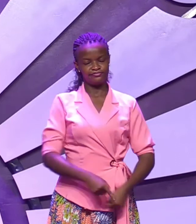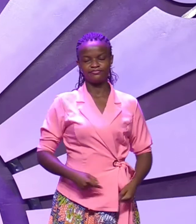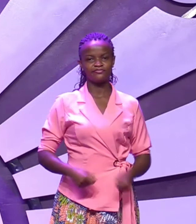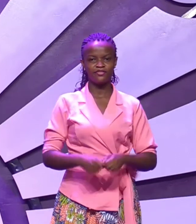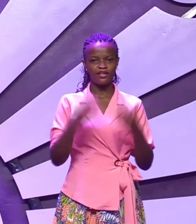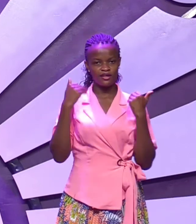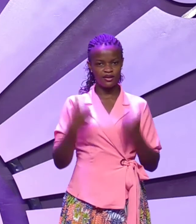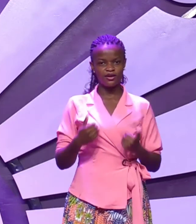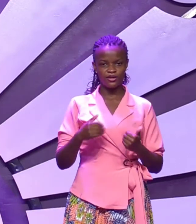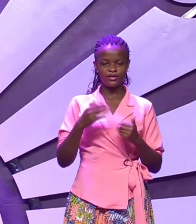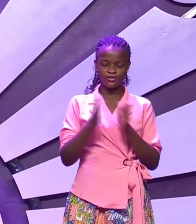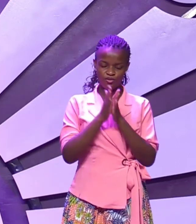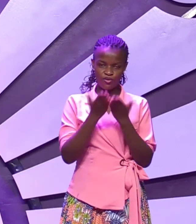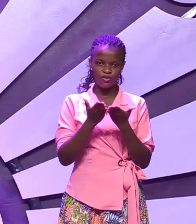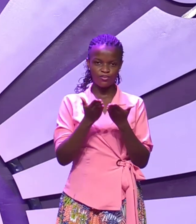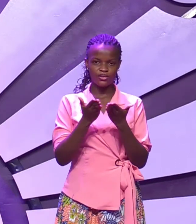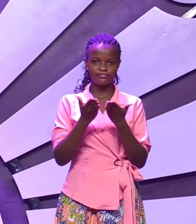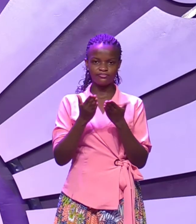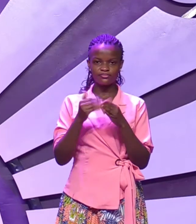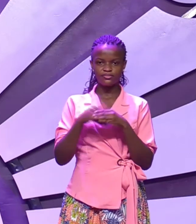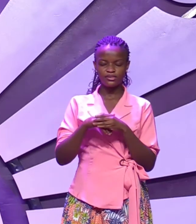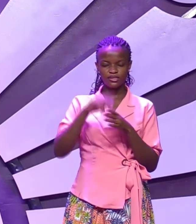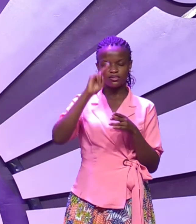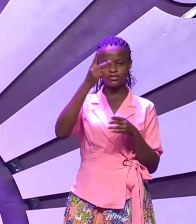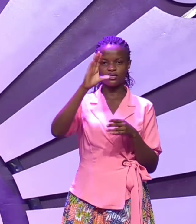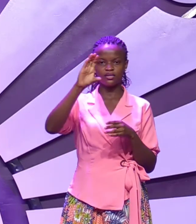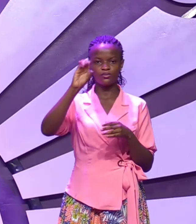I want to turn again to the bible the book of second corinthians